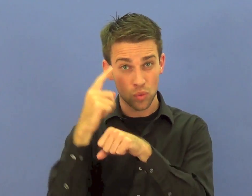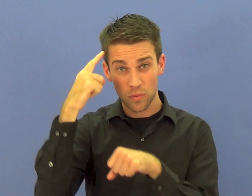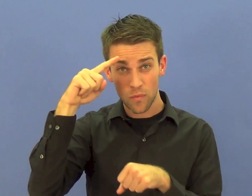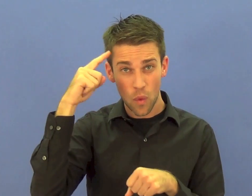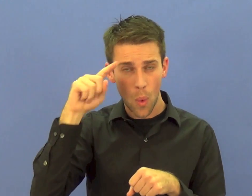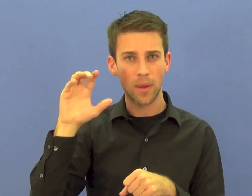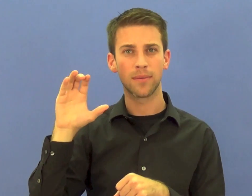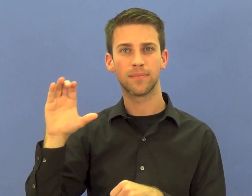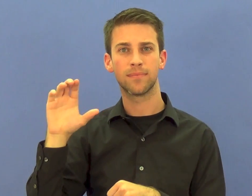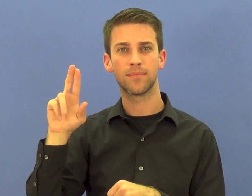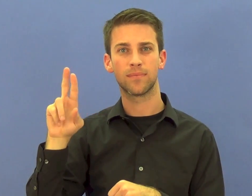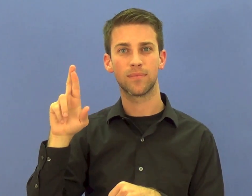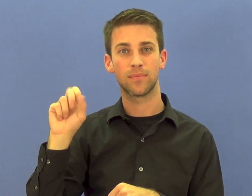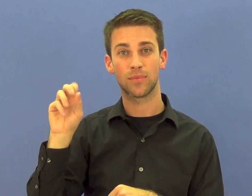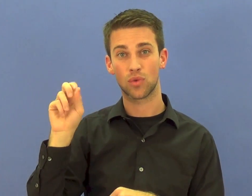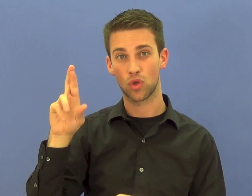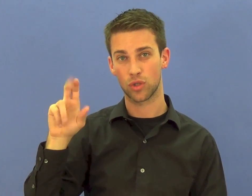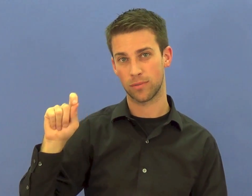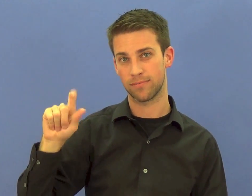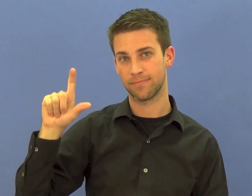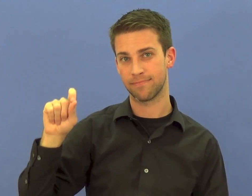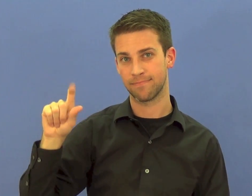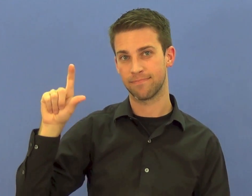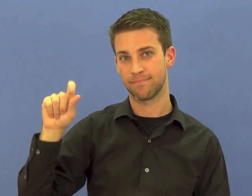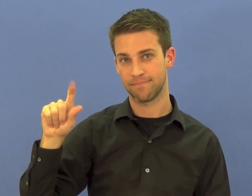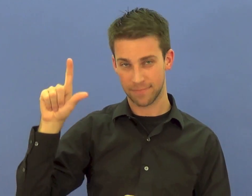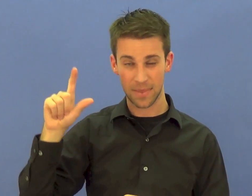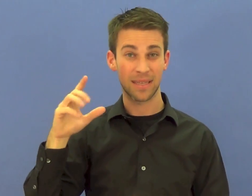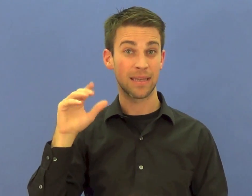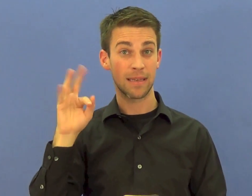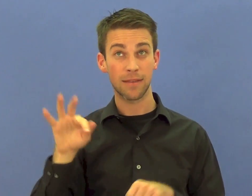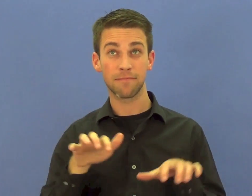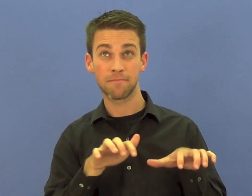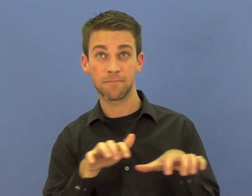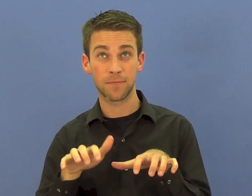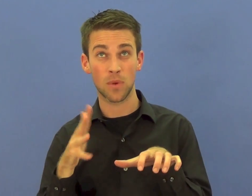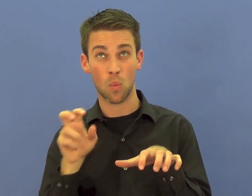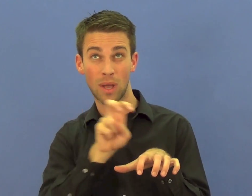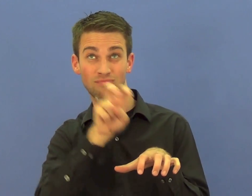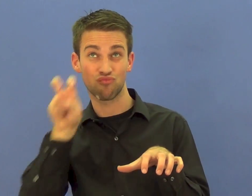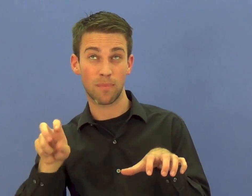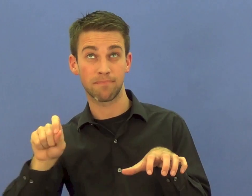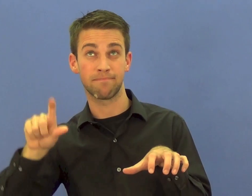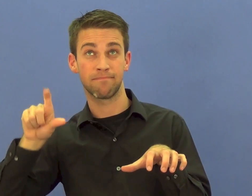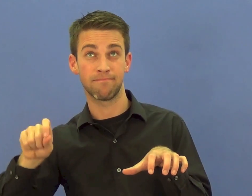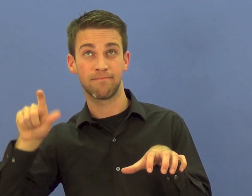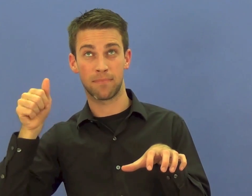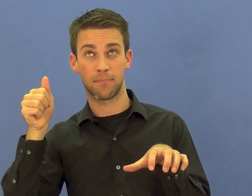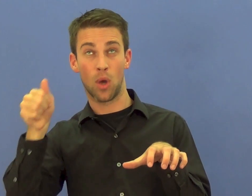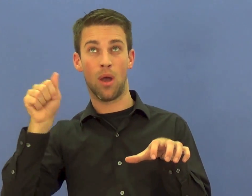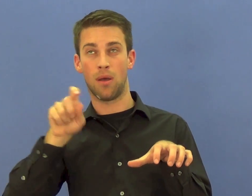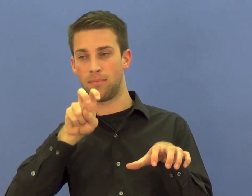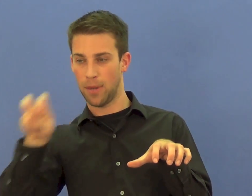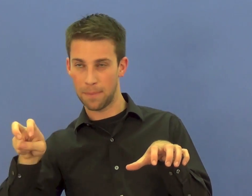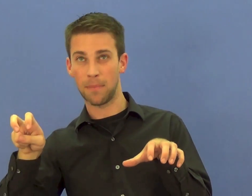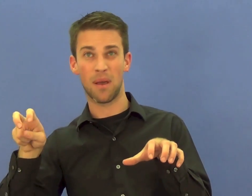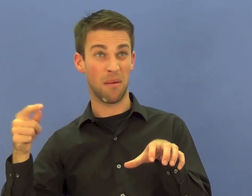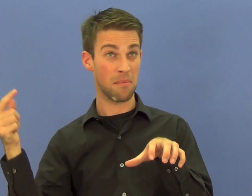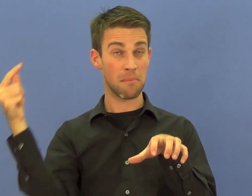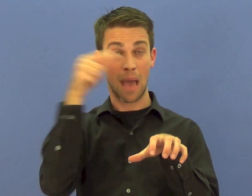By pressing the CRB above the Braille cell, the cursor will jump to that location. It can also be used similar to how